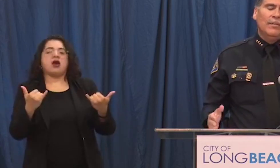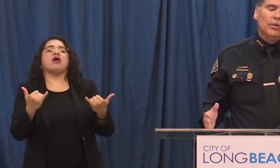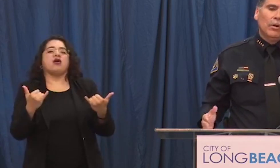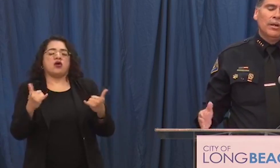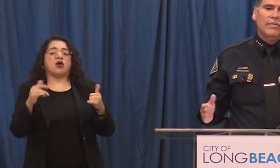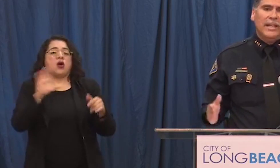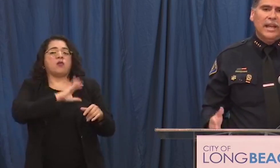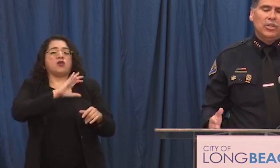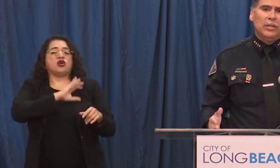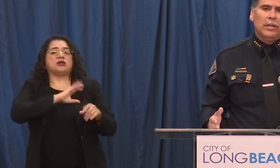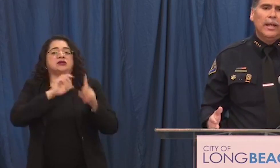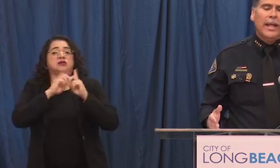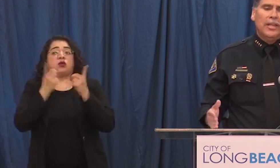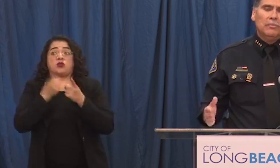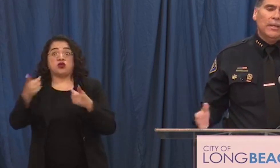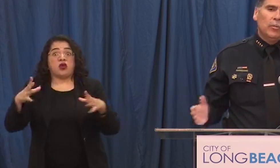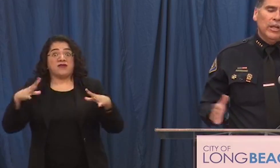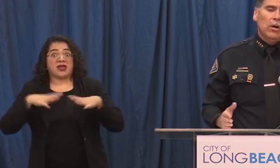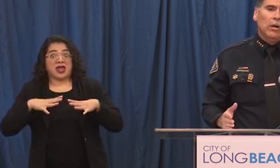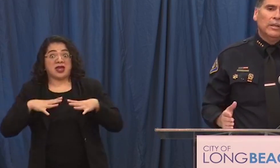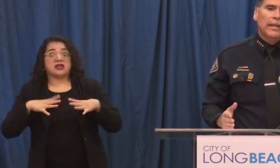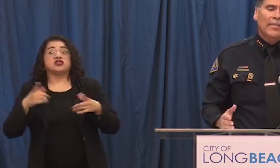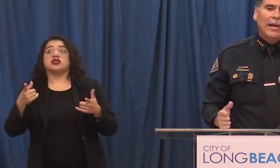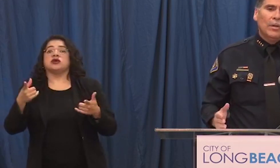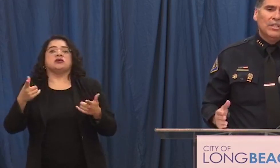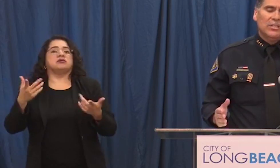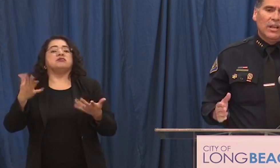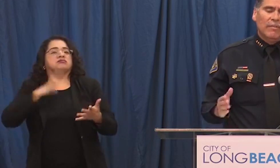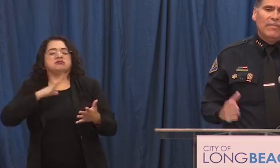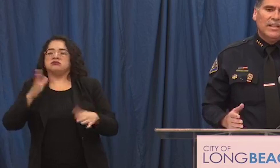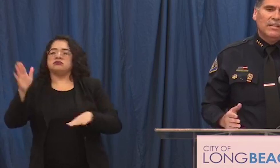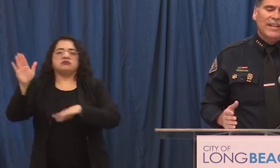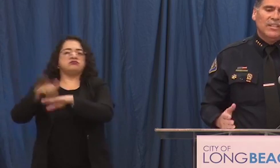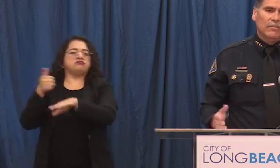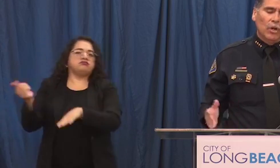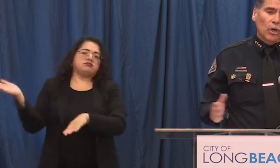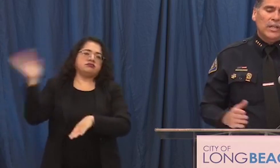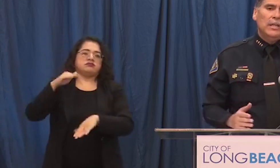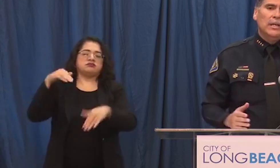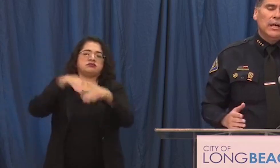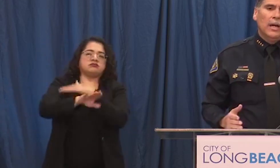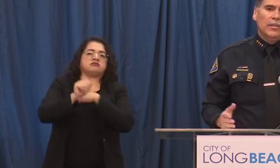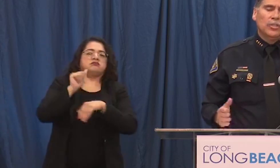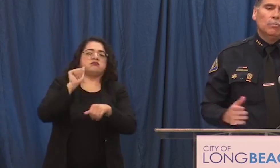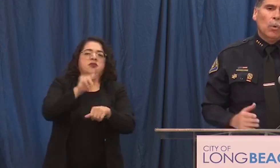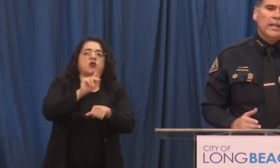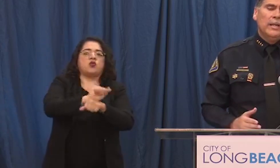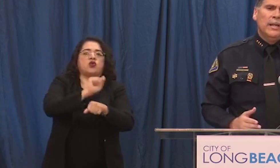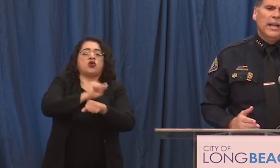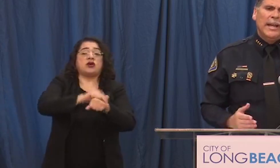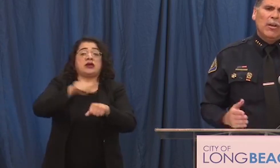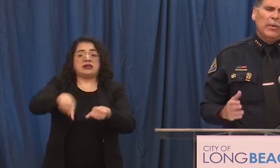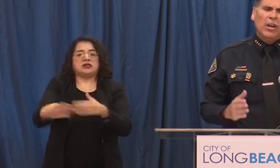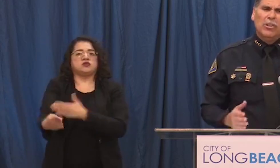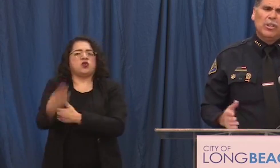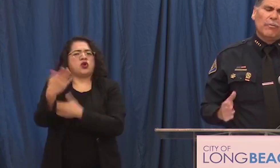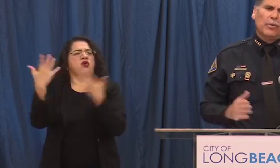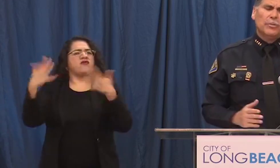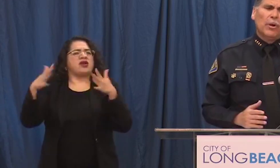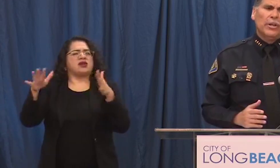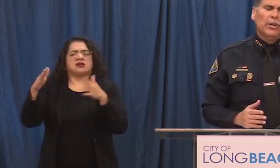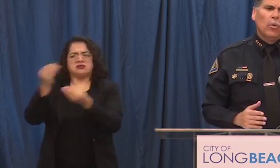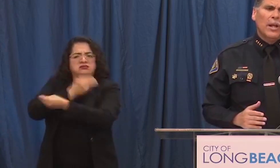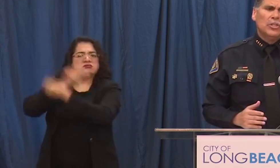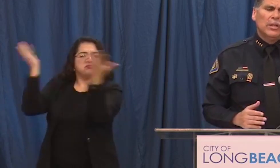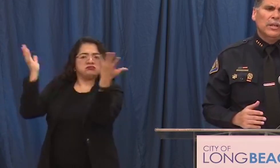even if you're on a vacation has been recalled that was as effective as of early uh this morning now in regards to